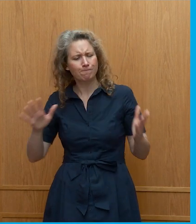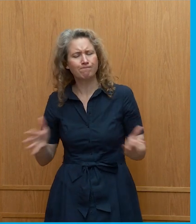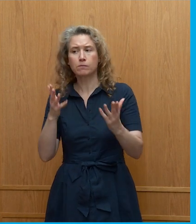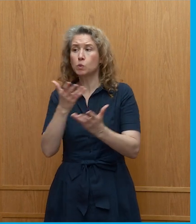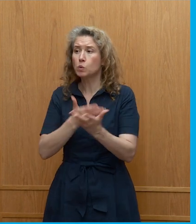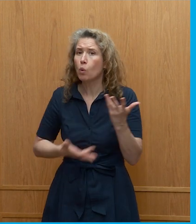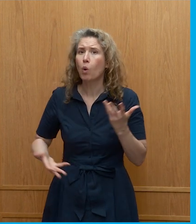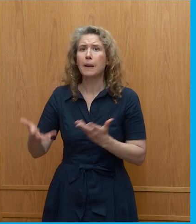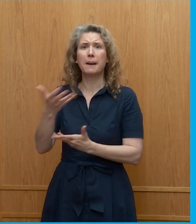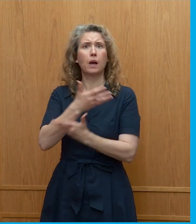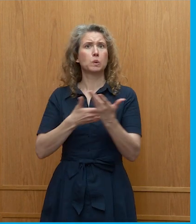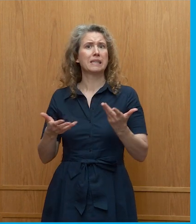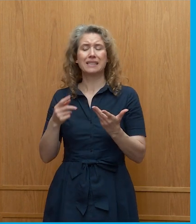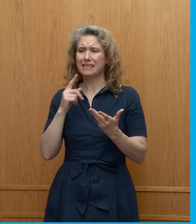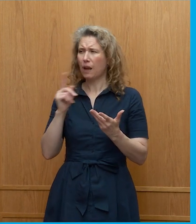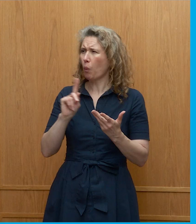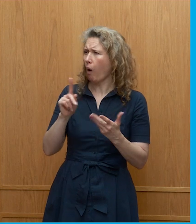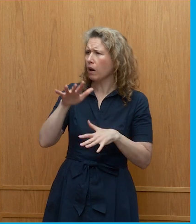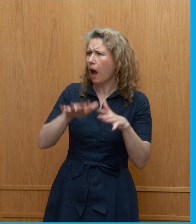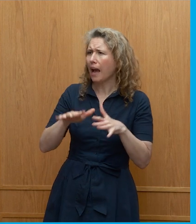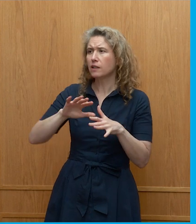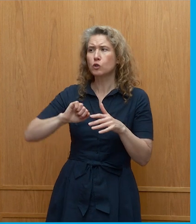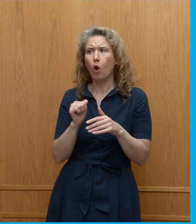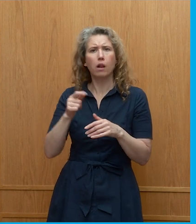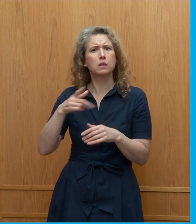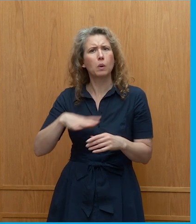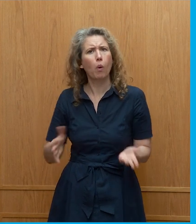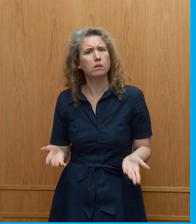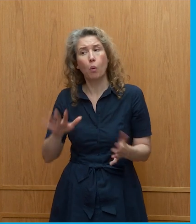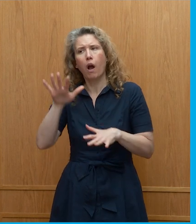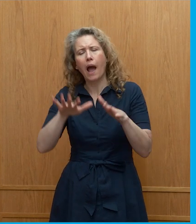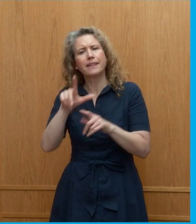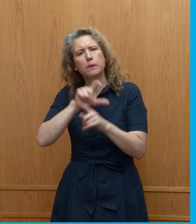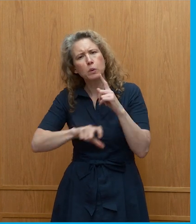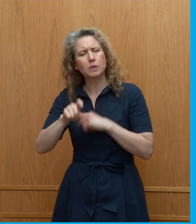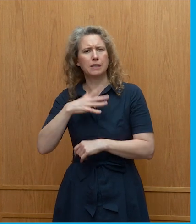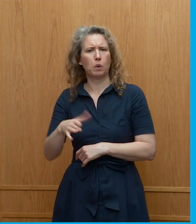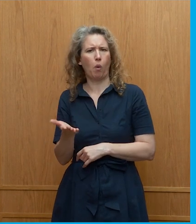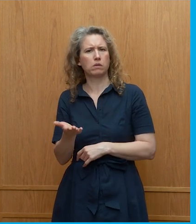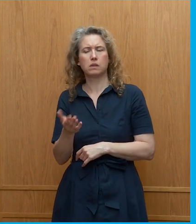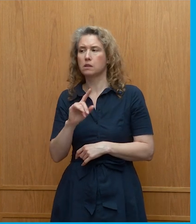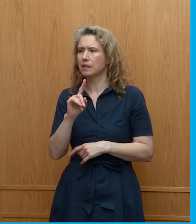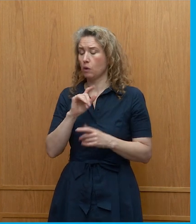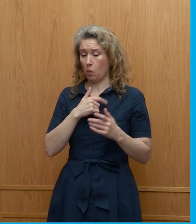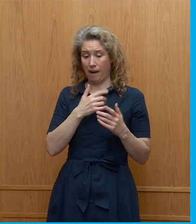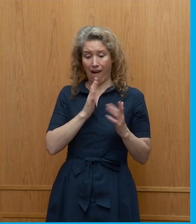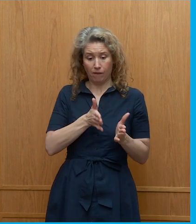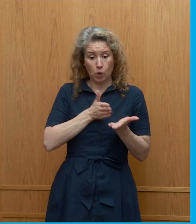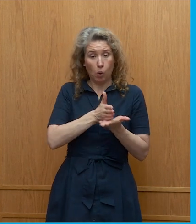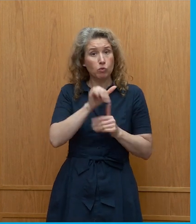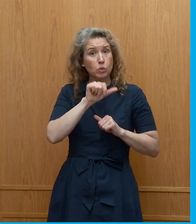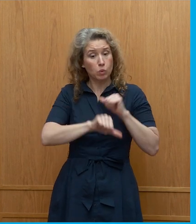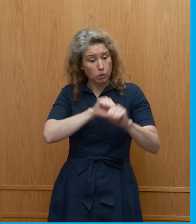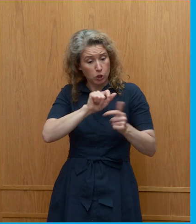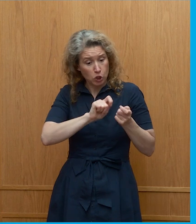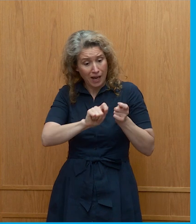about what kind of communities what kind of scotland do we want to live in how do we want the change that we have to go through how do